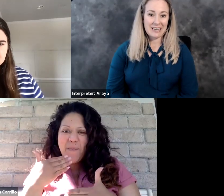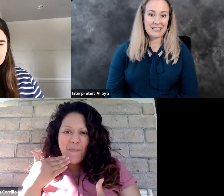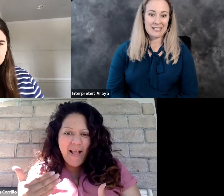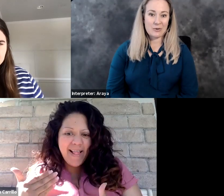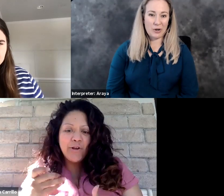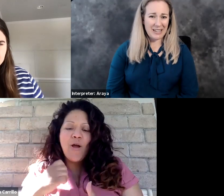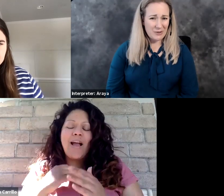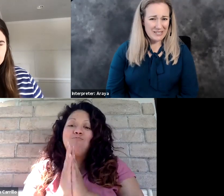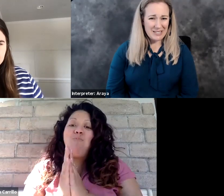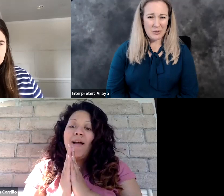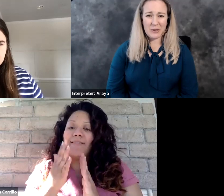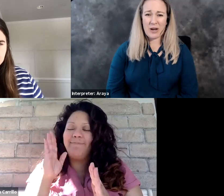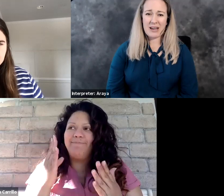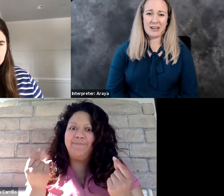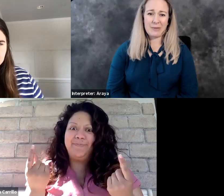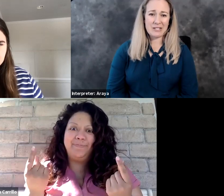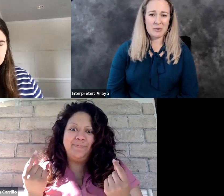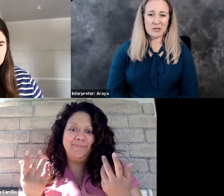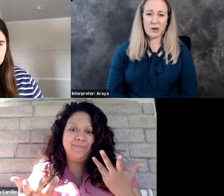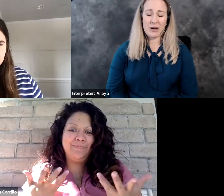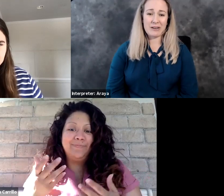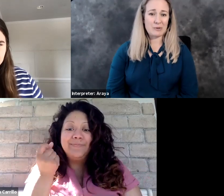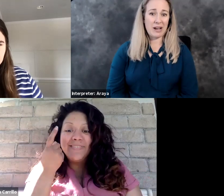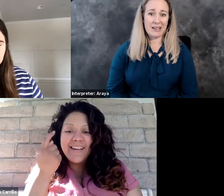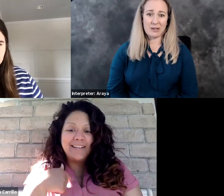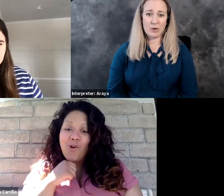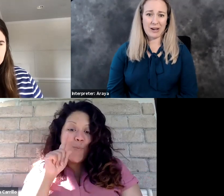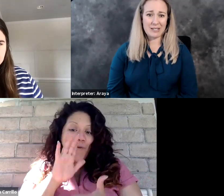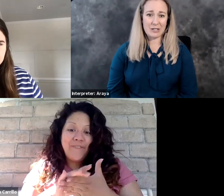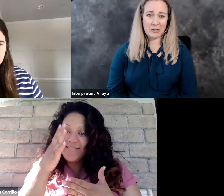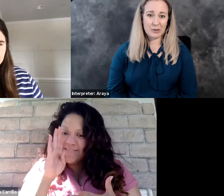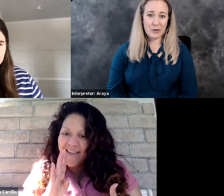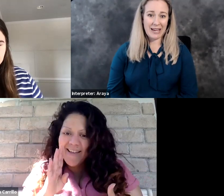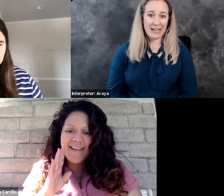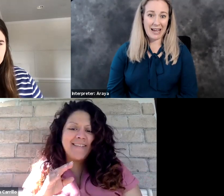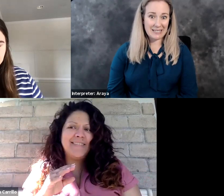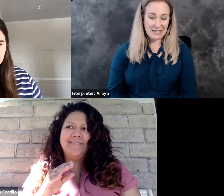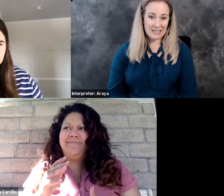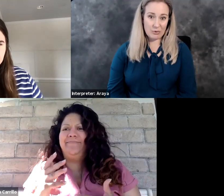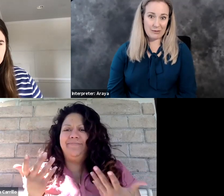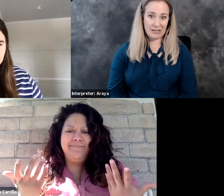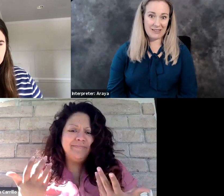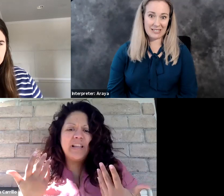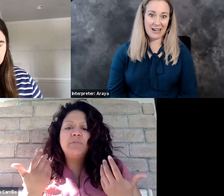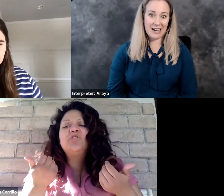And working wasn't going well. My job wasn't going well. And I was praying. was